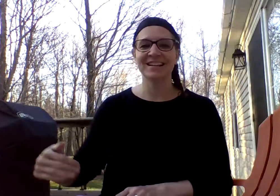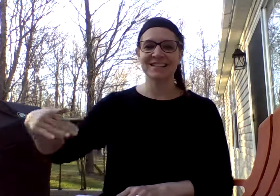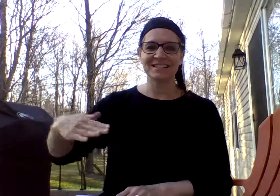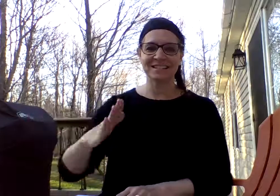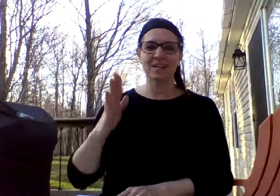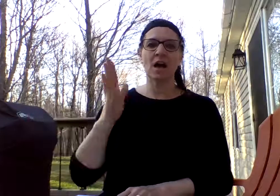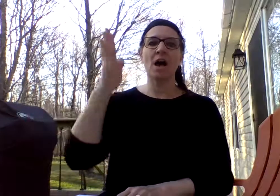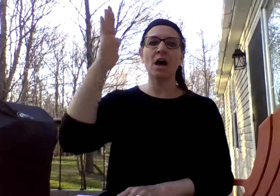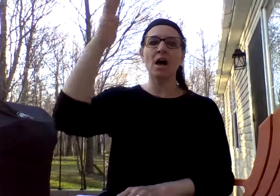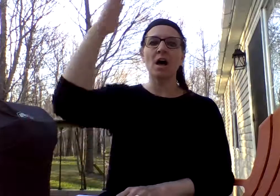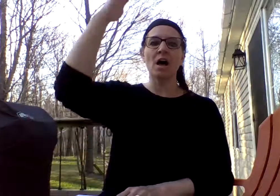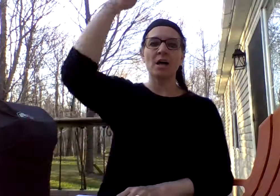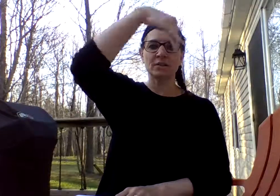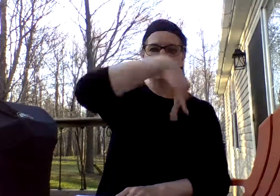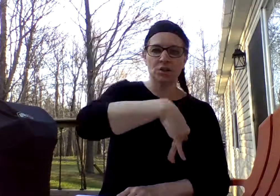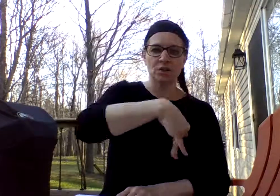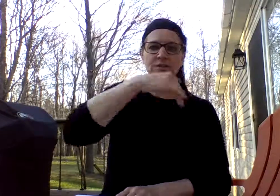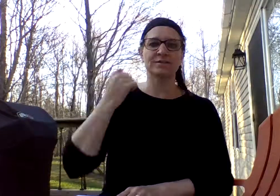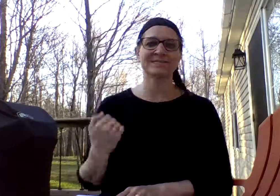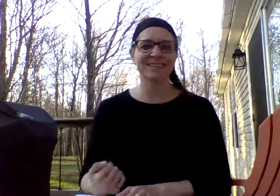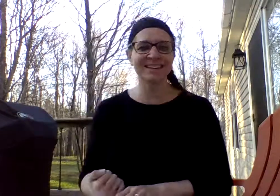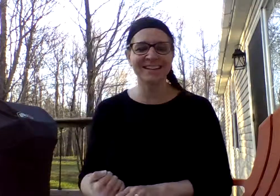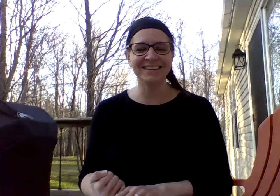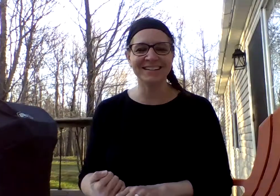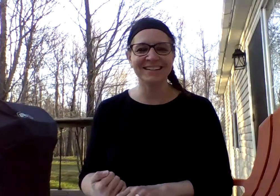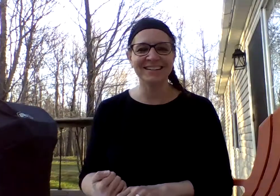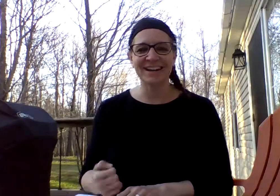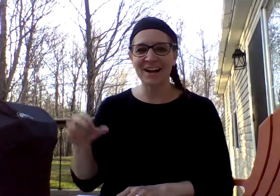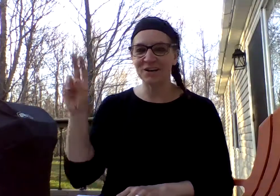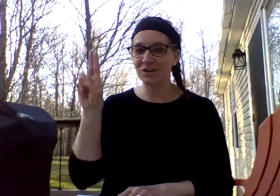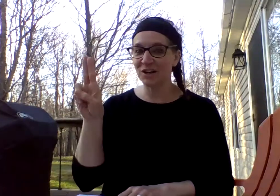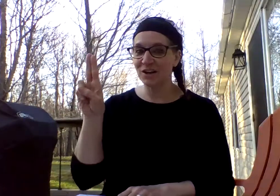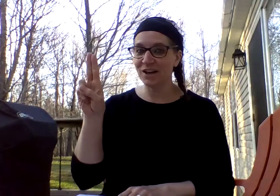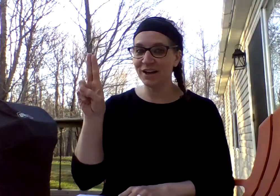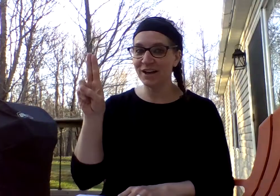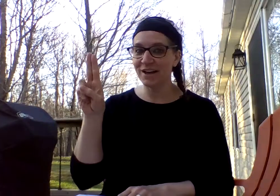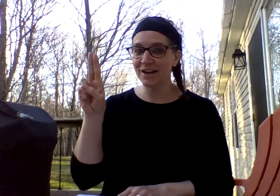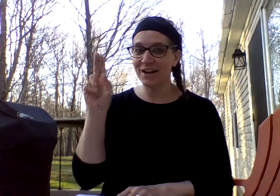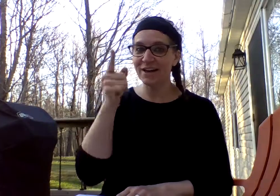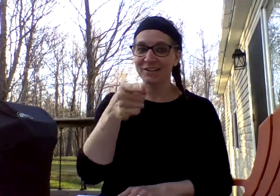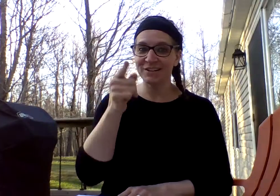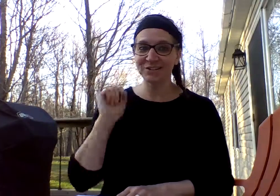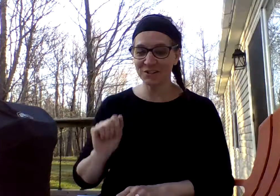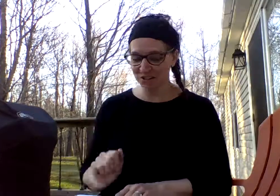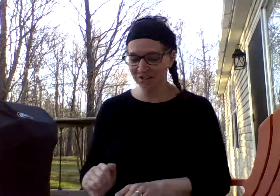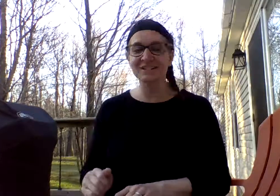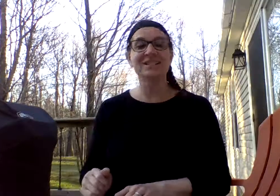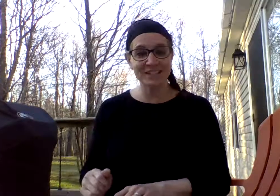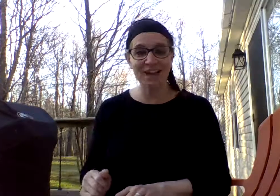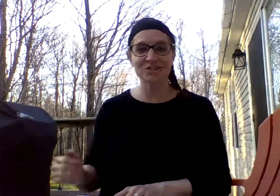S, U, CH. Good. I heard the U, U, U. Your turn. Such.